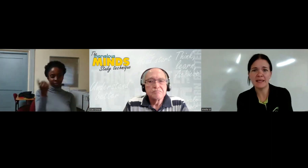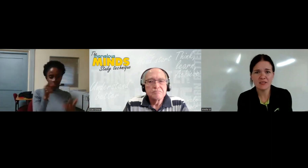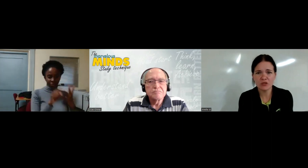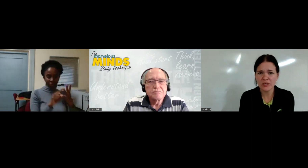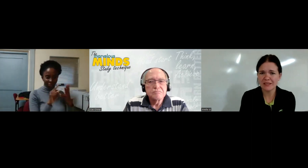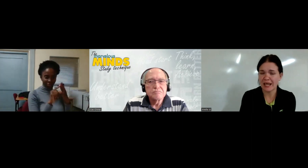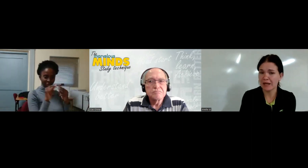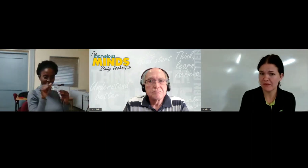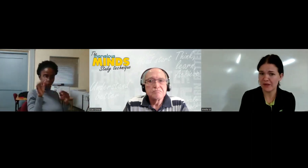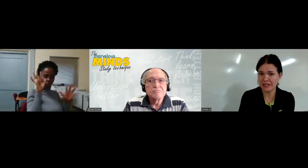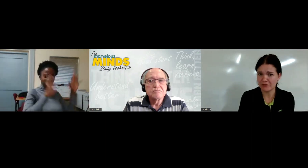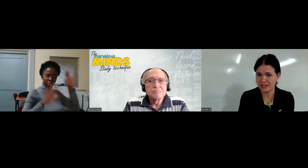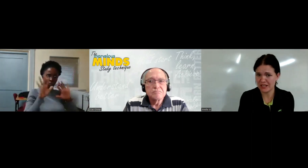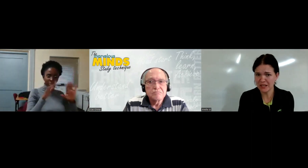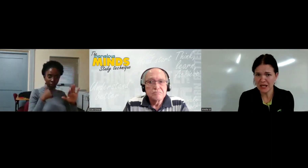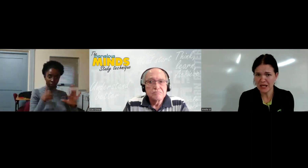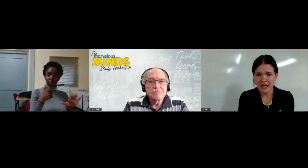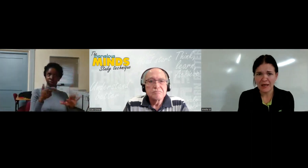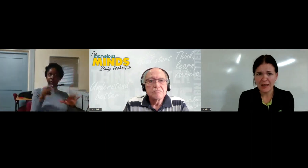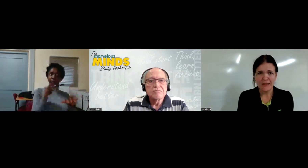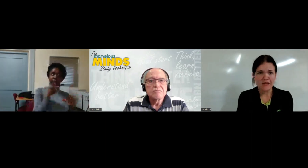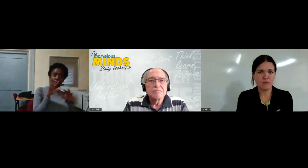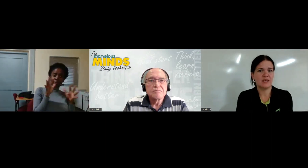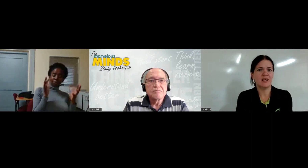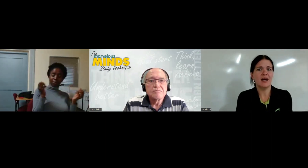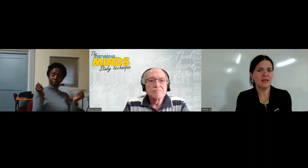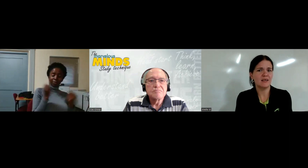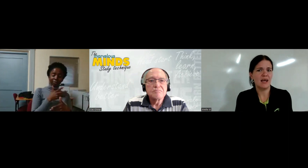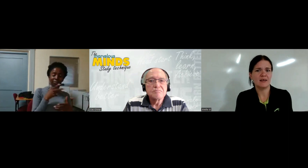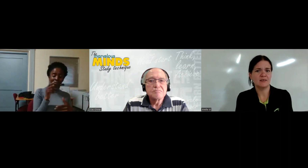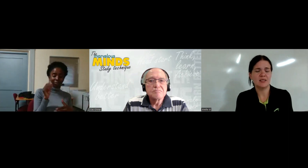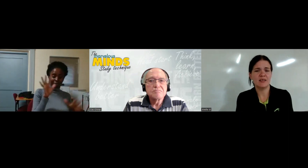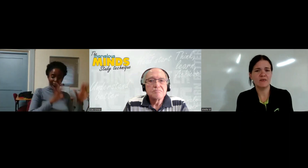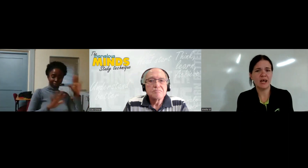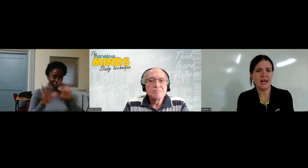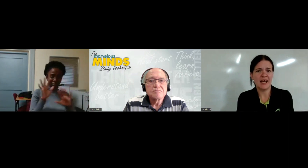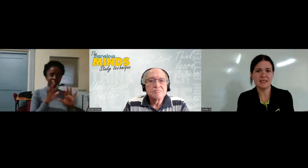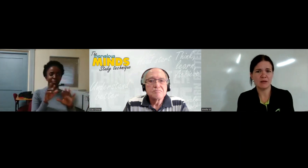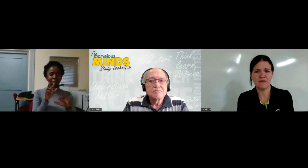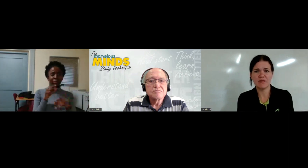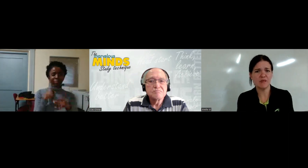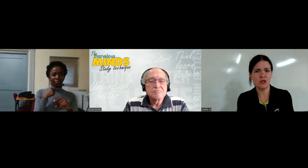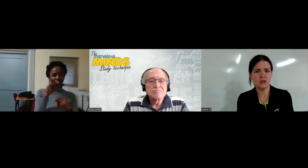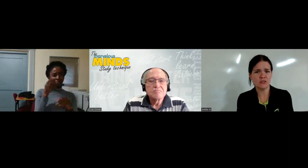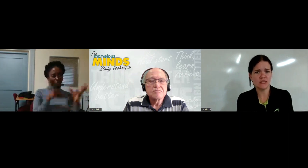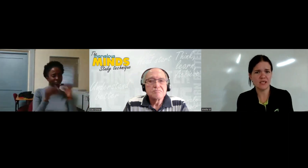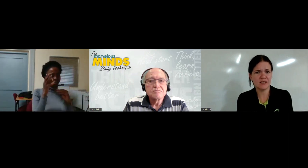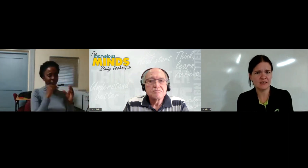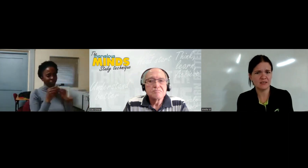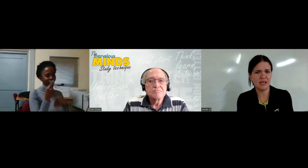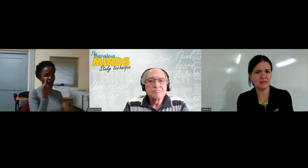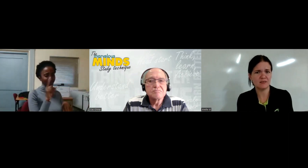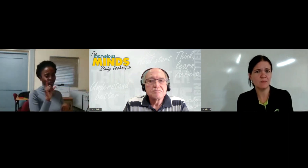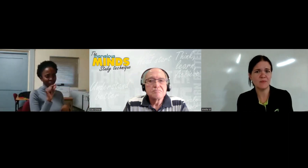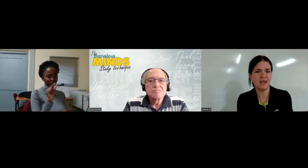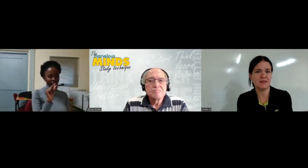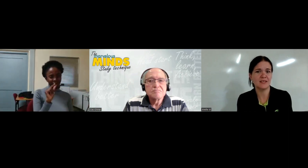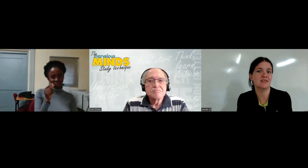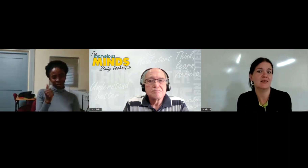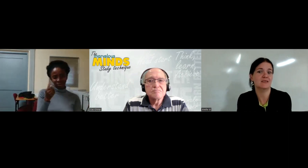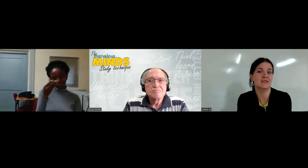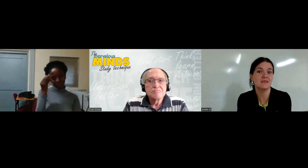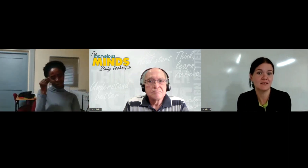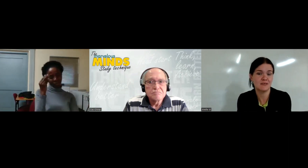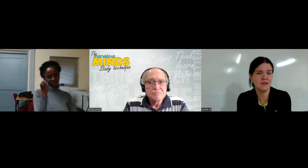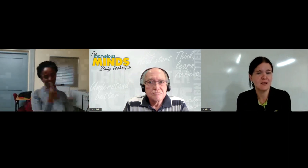adding maths to it that was very interesting and then with the color the different color hats i was very shocked to see that there's something